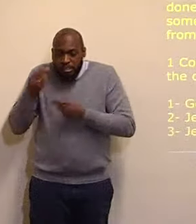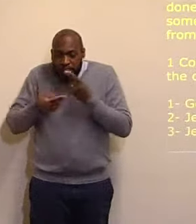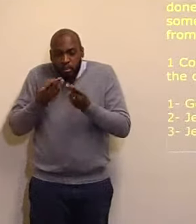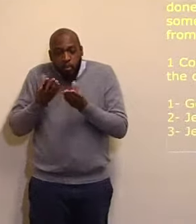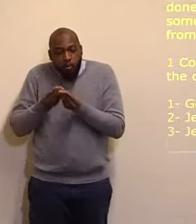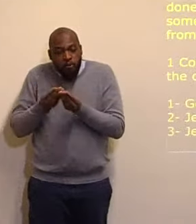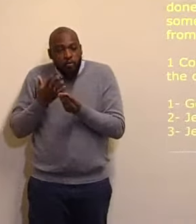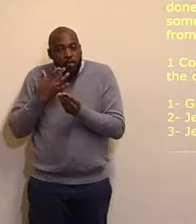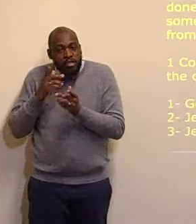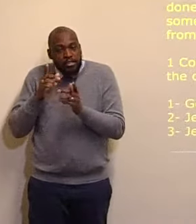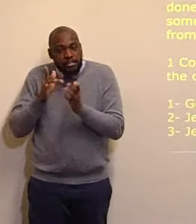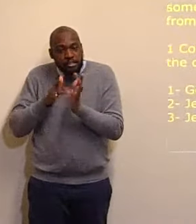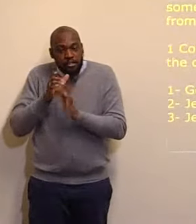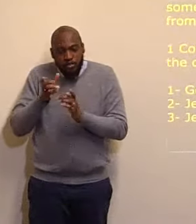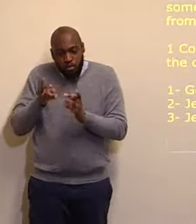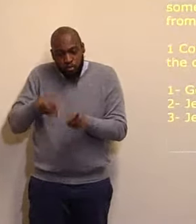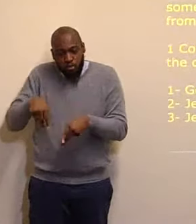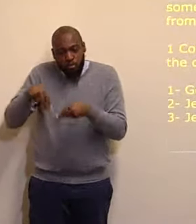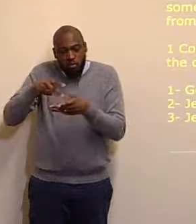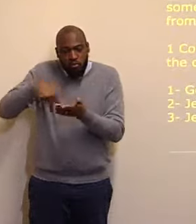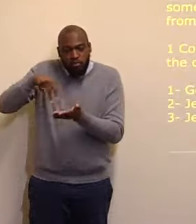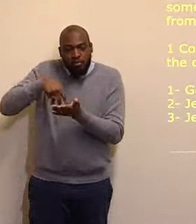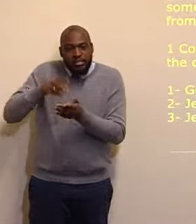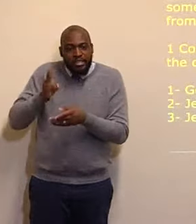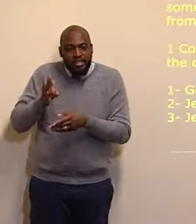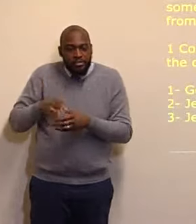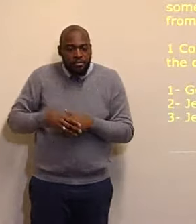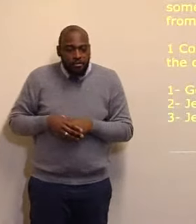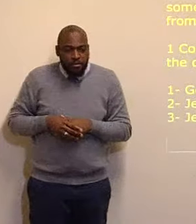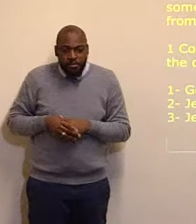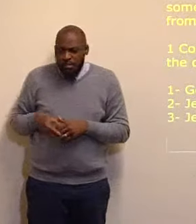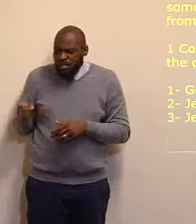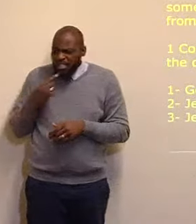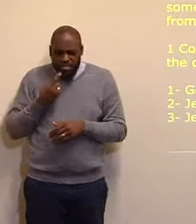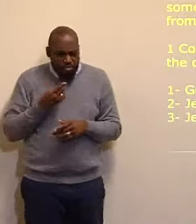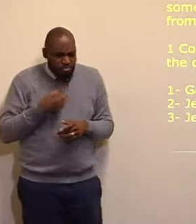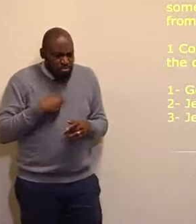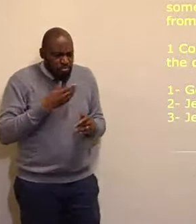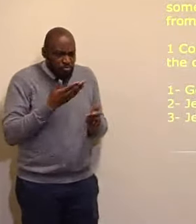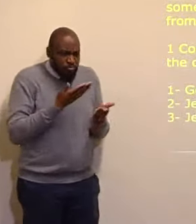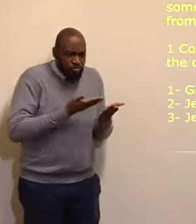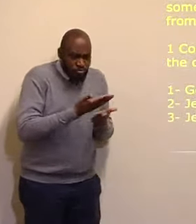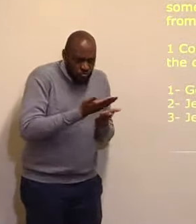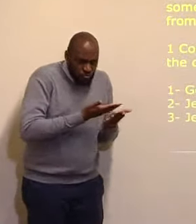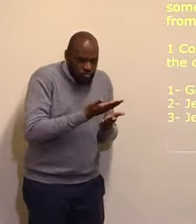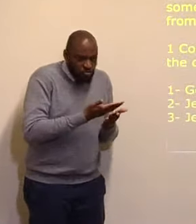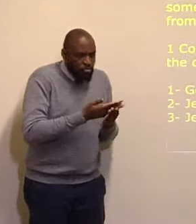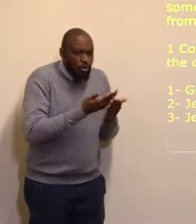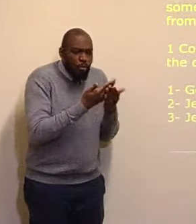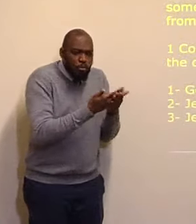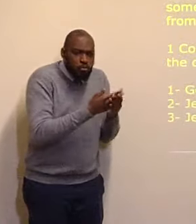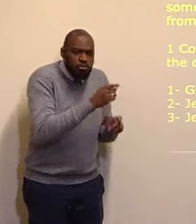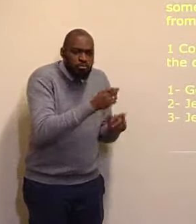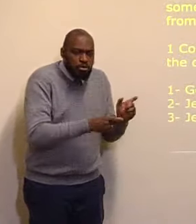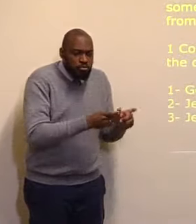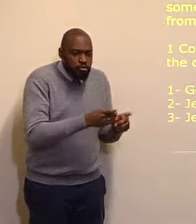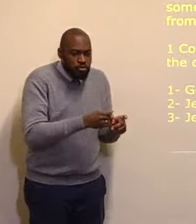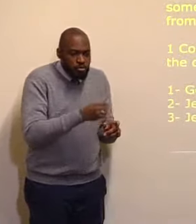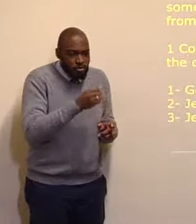Again, I say to Muslims, when Muhammad, received the revelation, who were